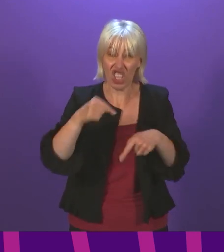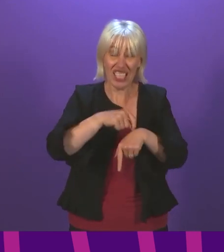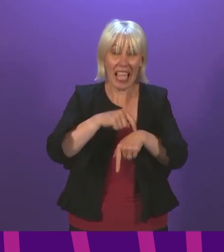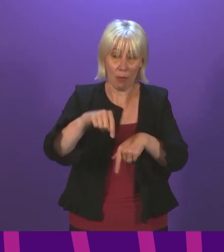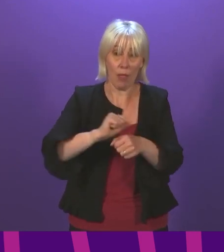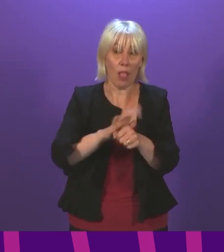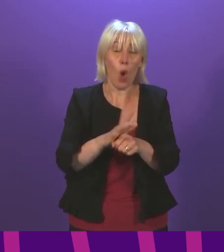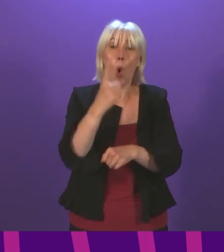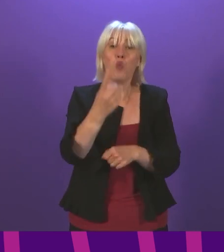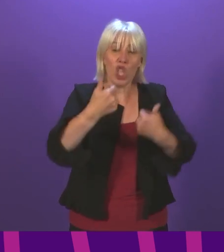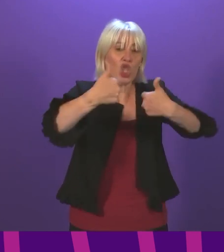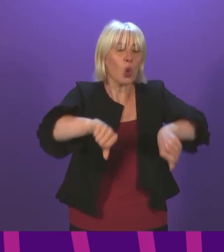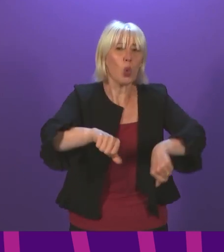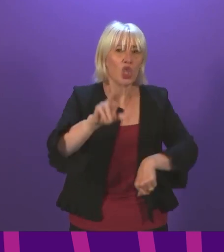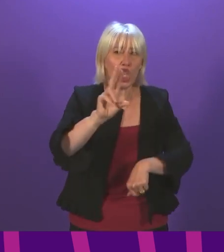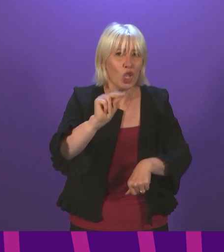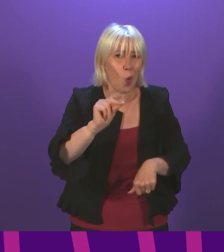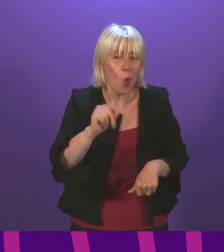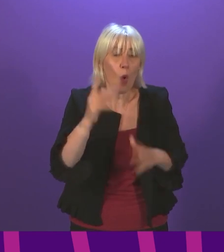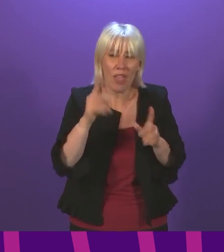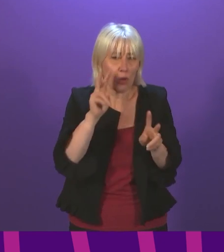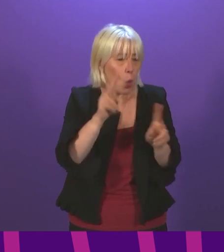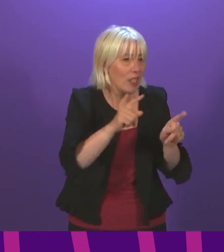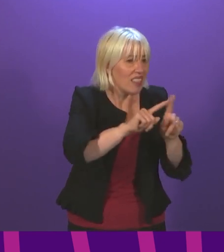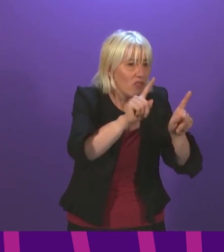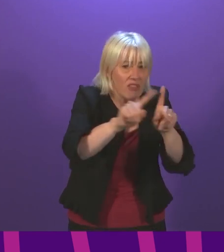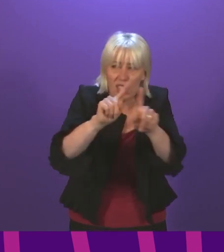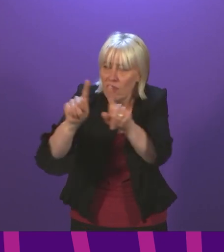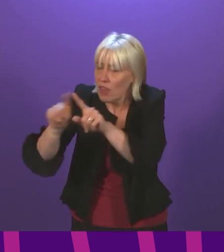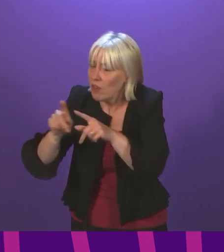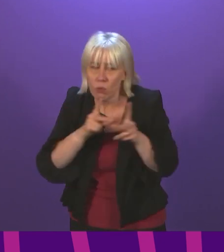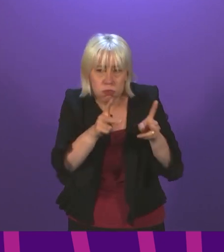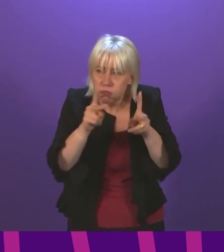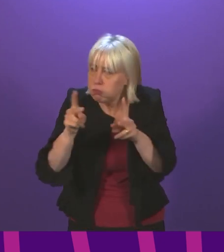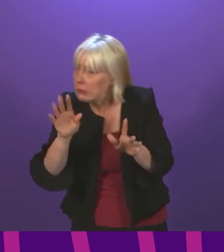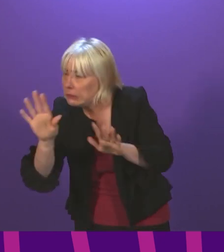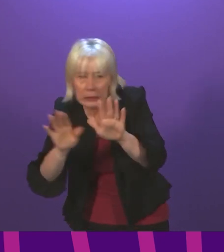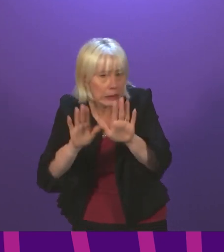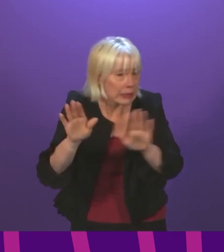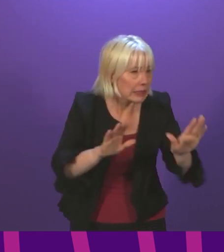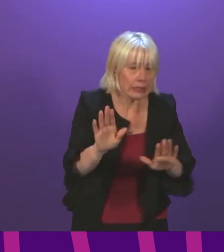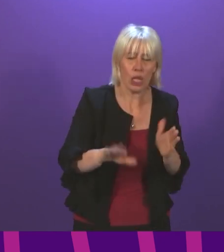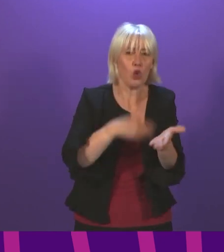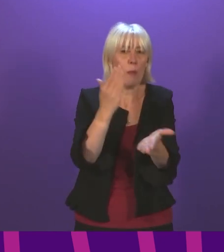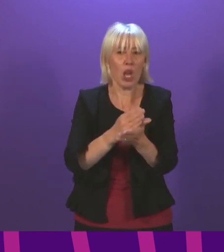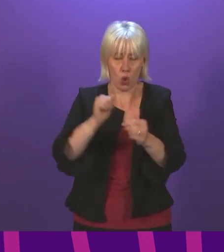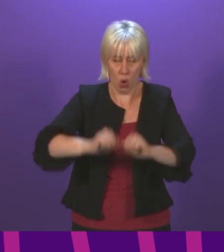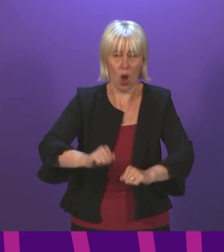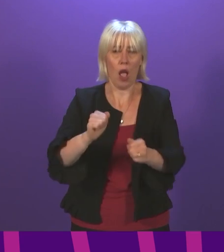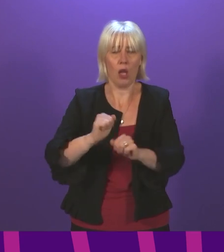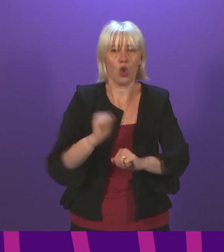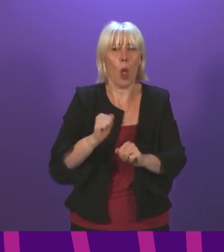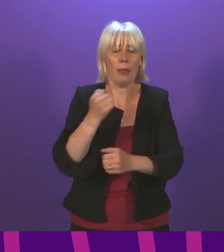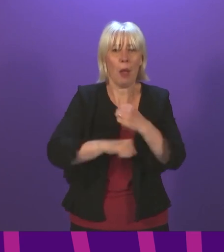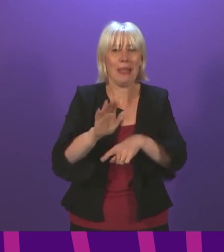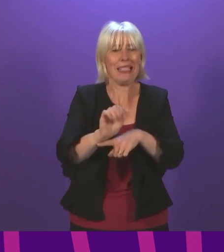one single solution. We've got to take all of the ways that we can to as proportionately as possible keep the country as safe as possible. And